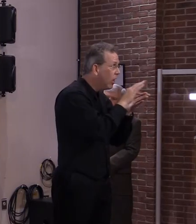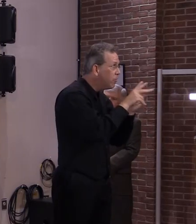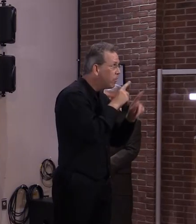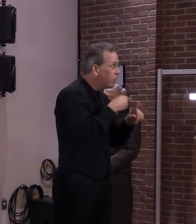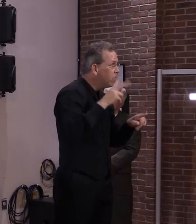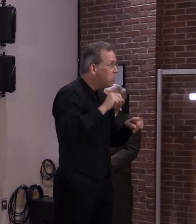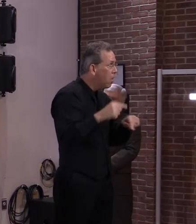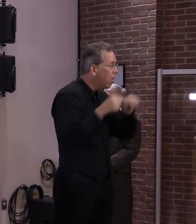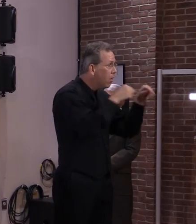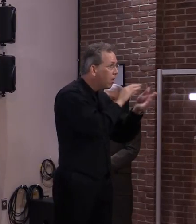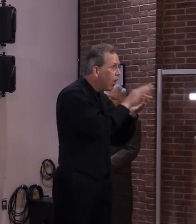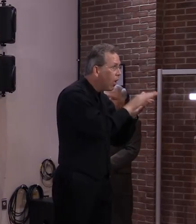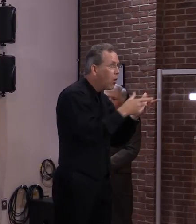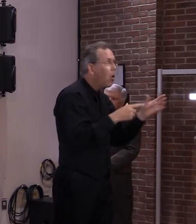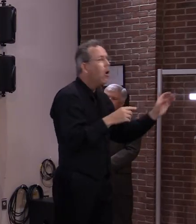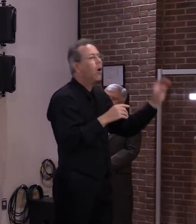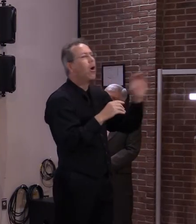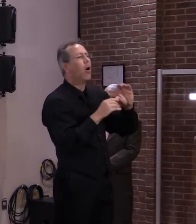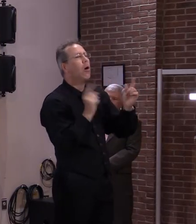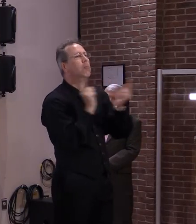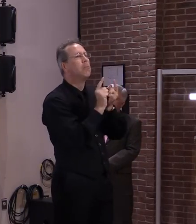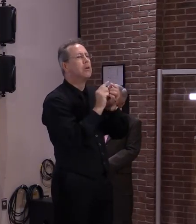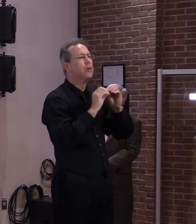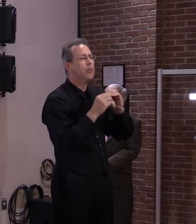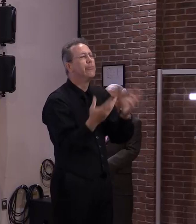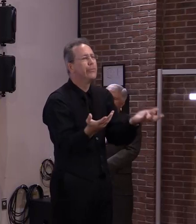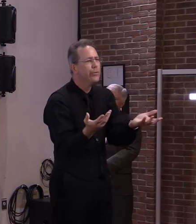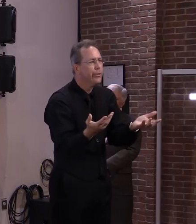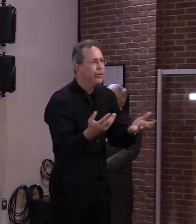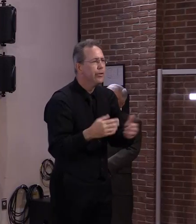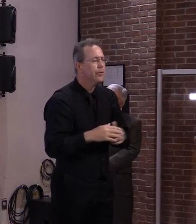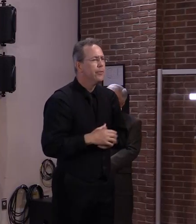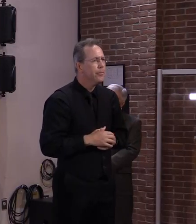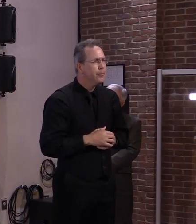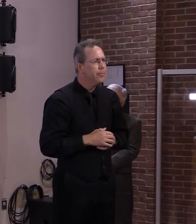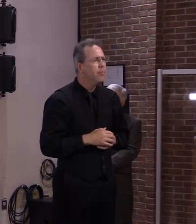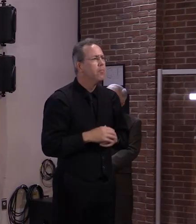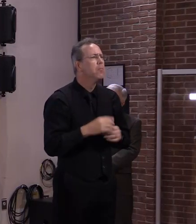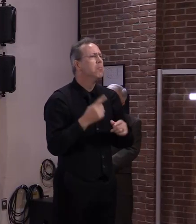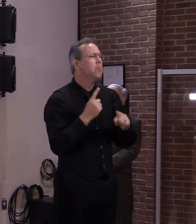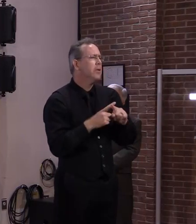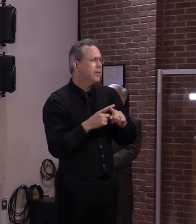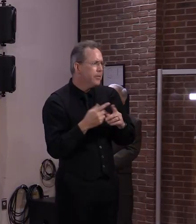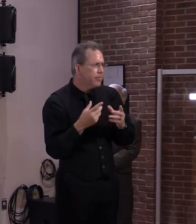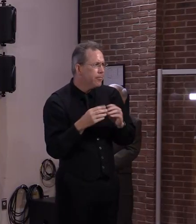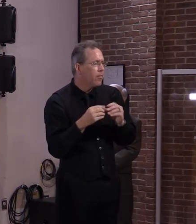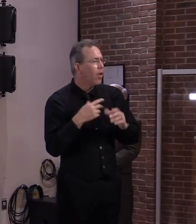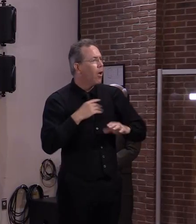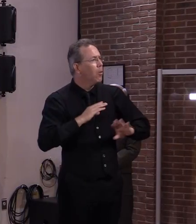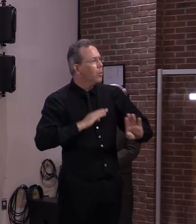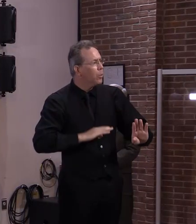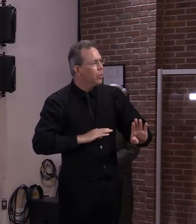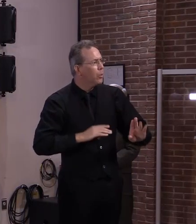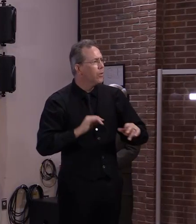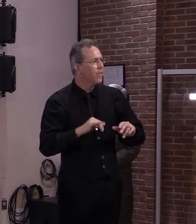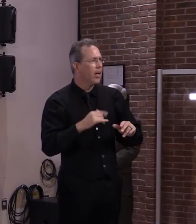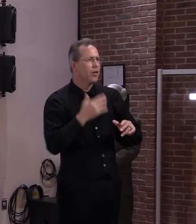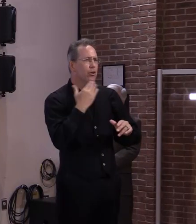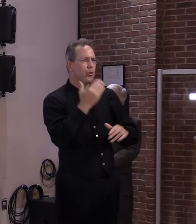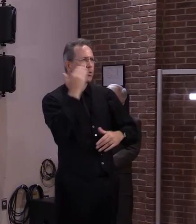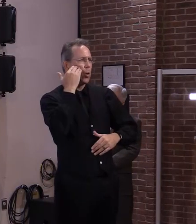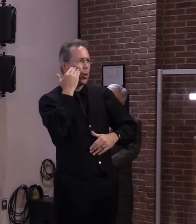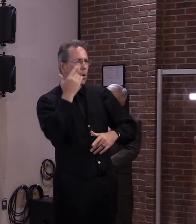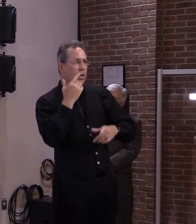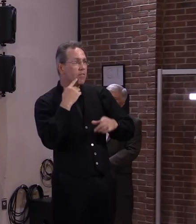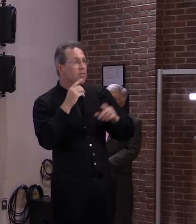would not only help the number in that county look good but it would also obviously be very useful to know that the county is actually